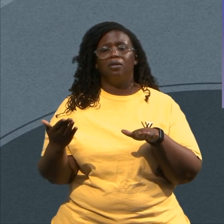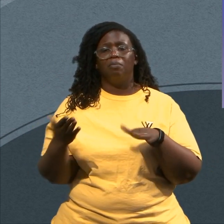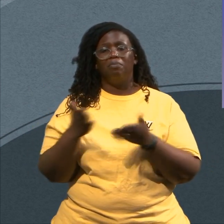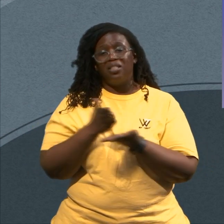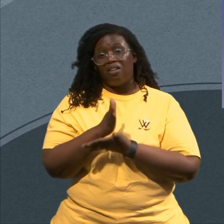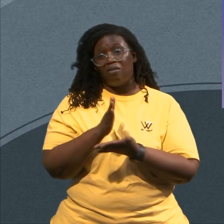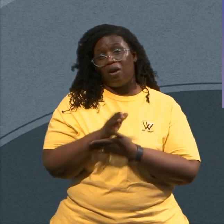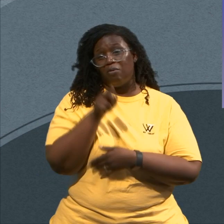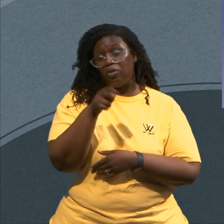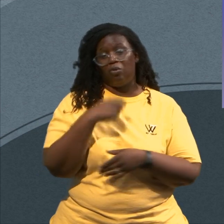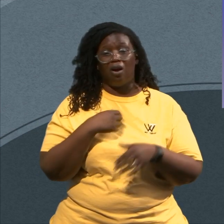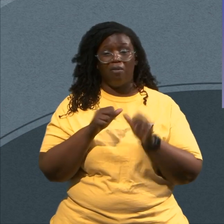to just stick to my series